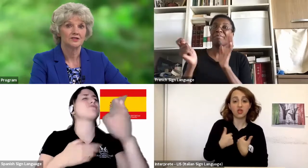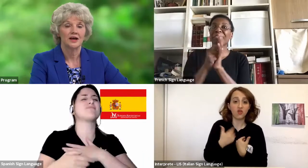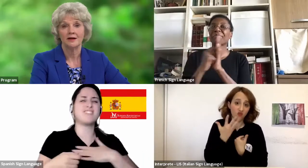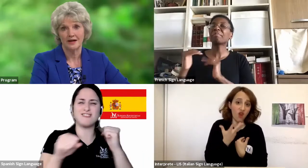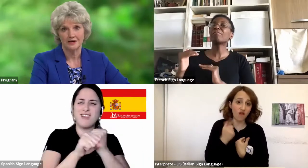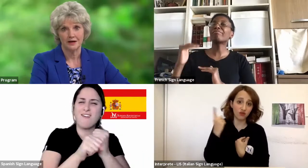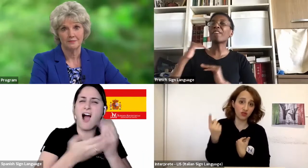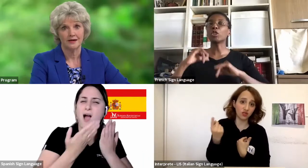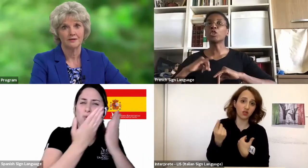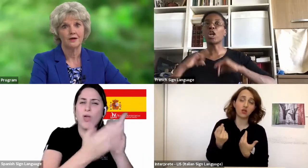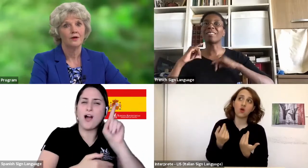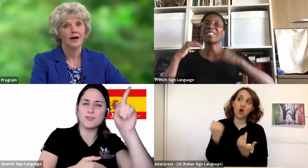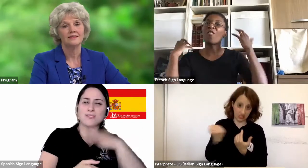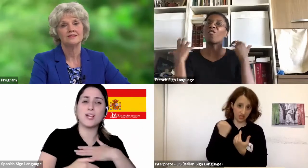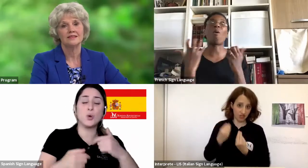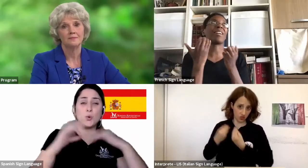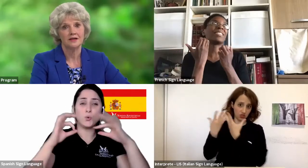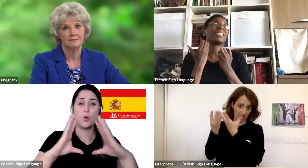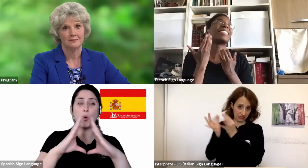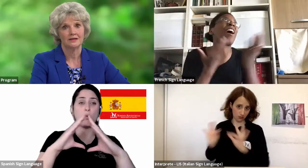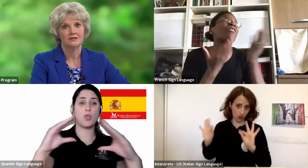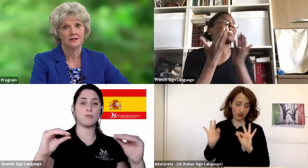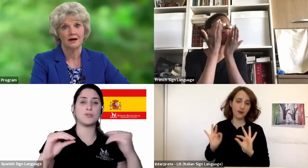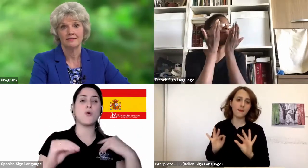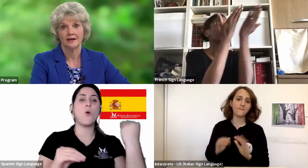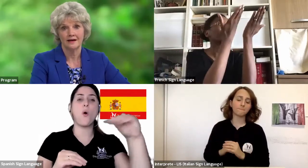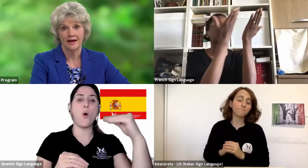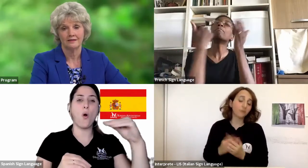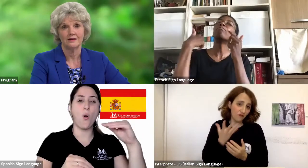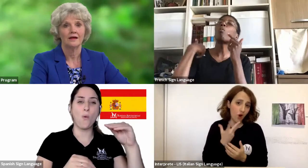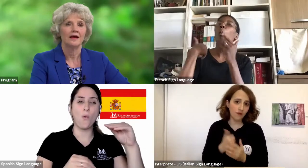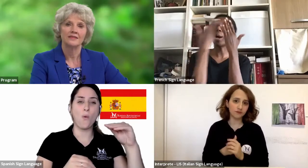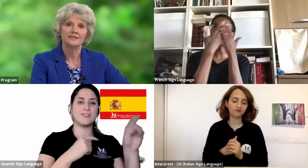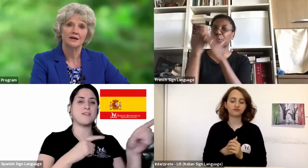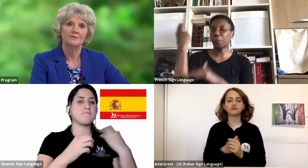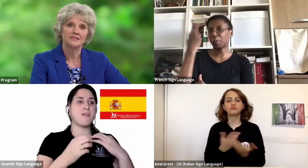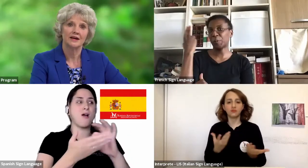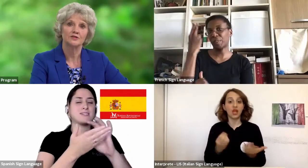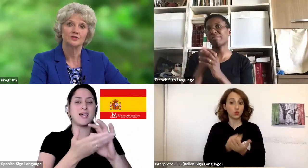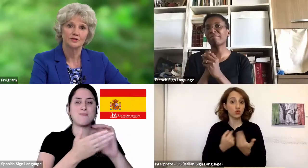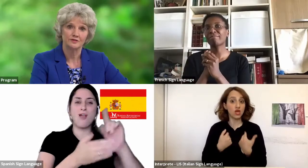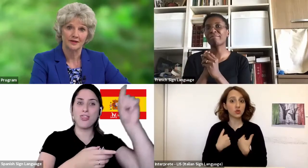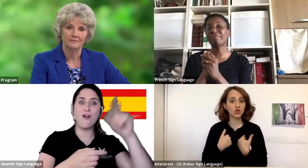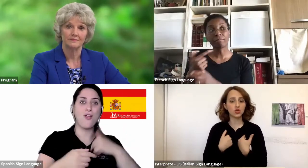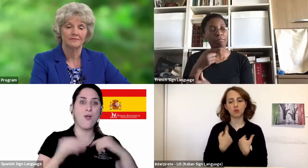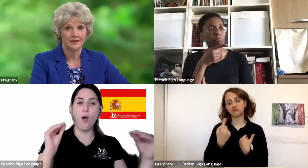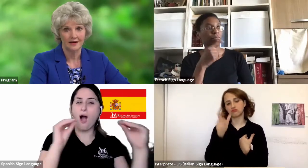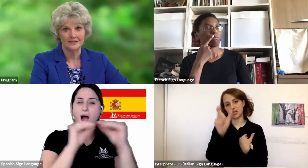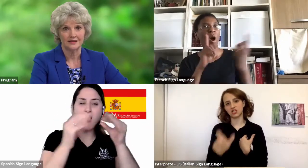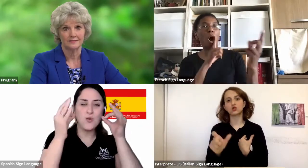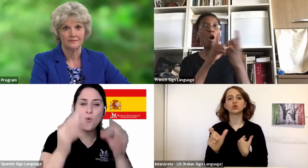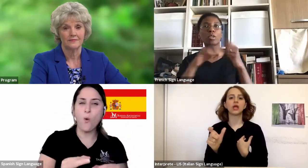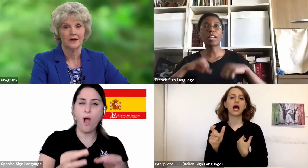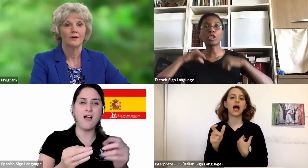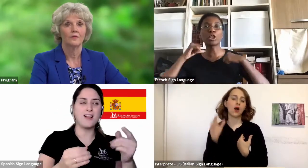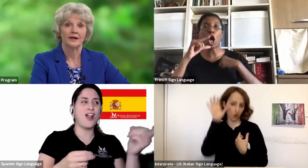college, I met a young man who had the same commitment to God that I had and the same desire to serve Him that I